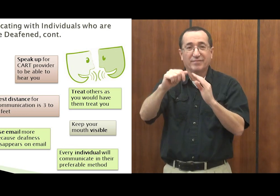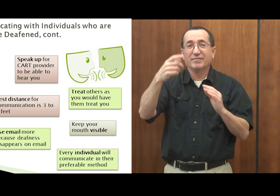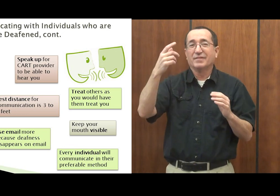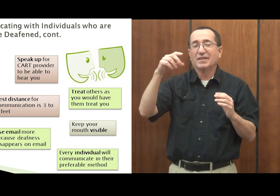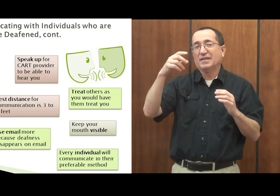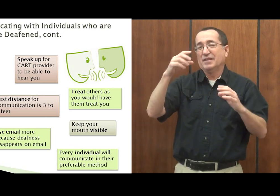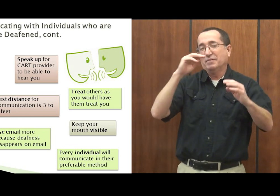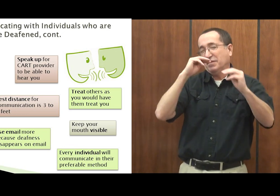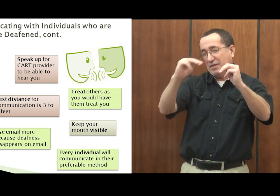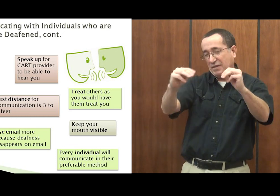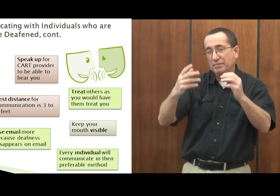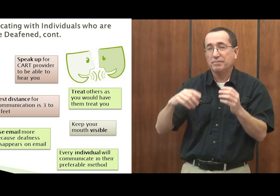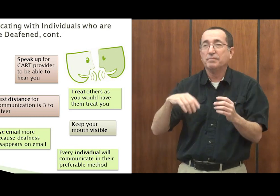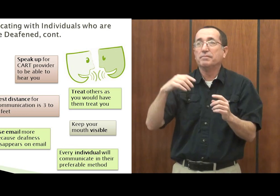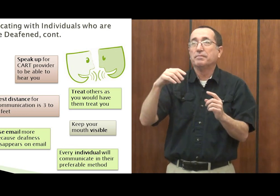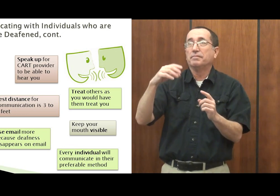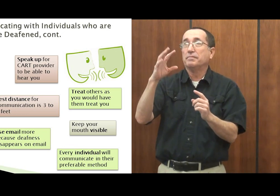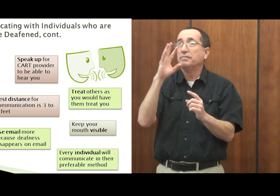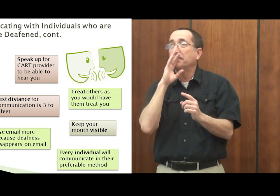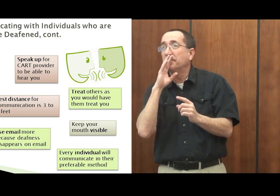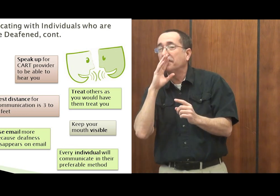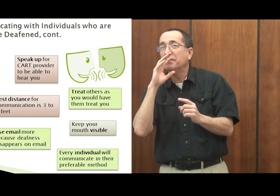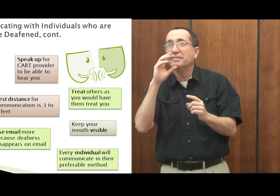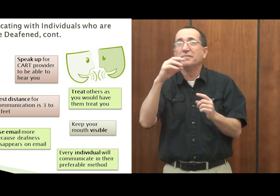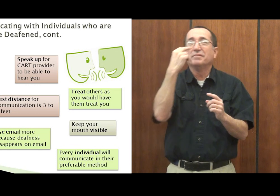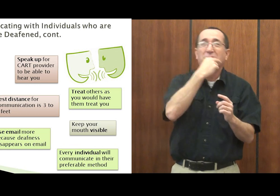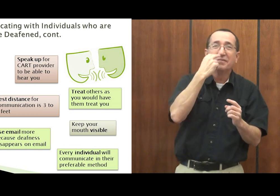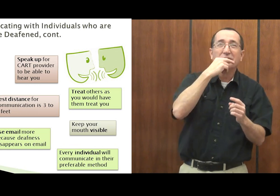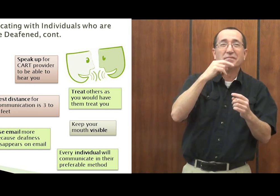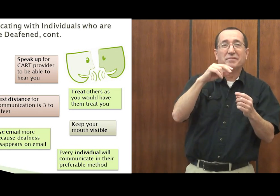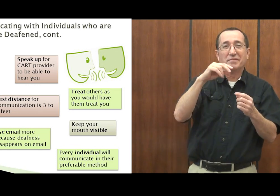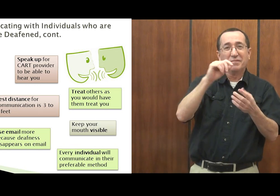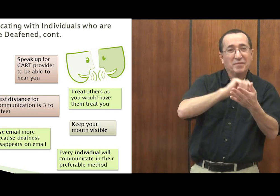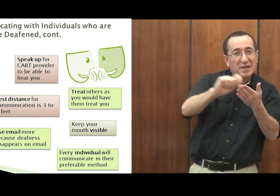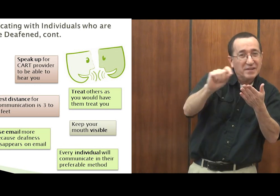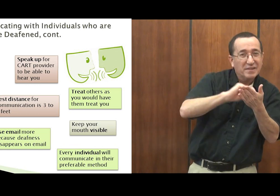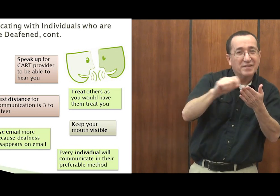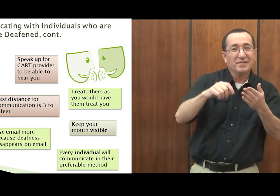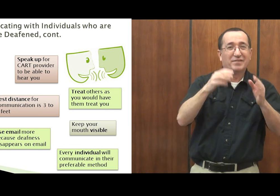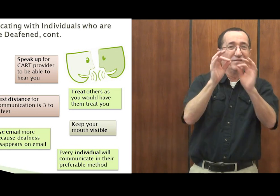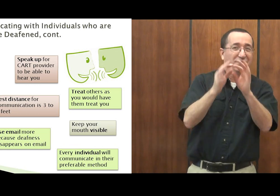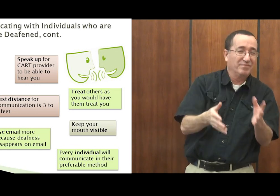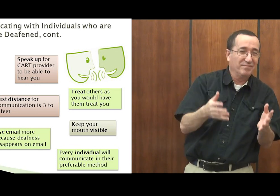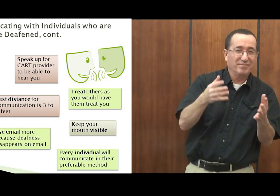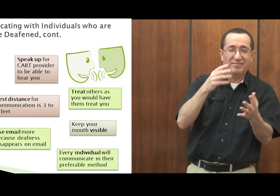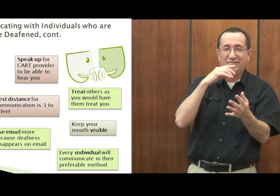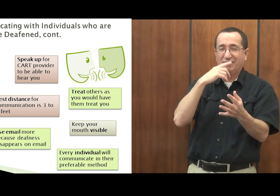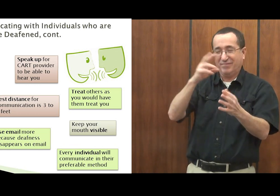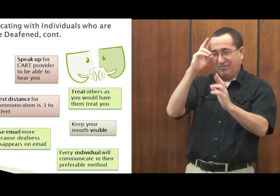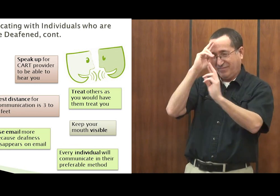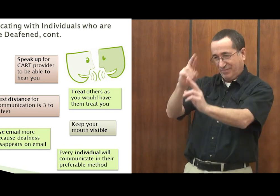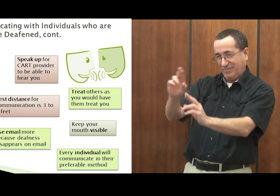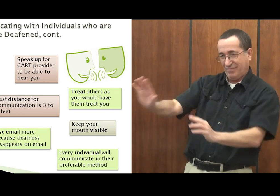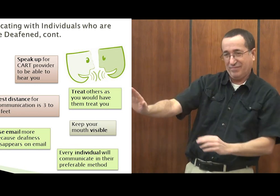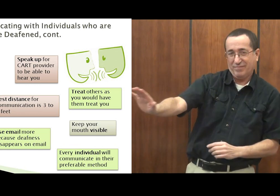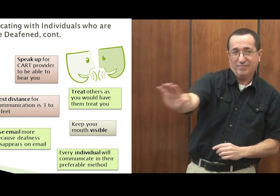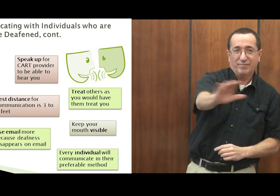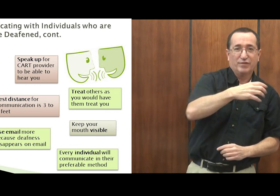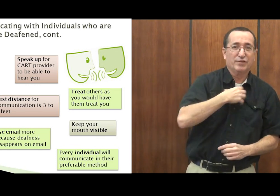Everybody communicates with their own way. Some people will speak, some will lip read, some will pen and paper, some use interpreters, some just use